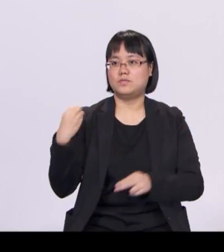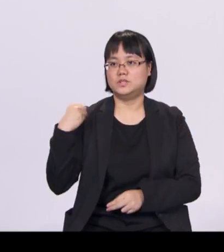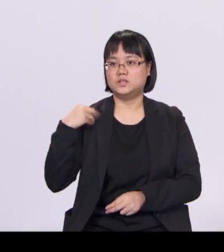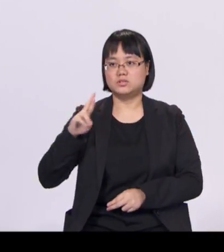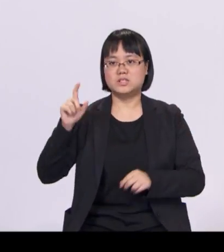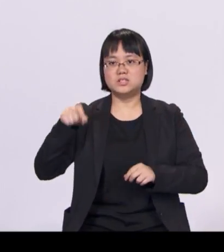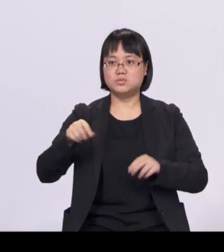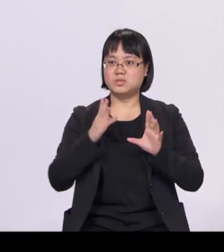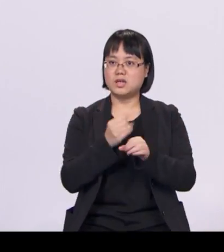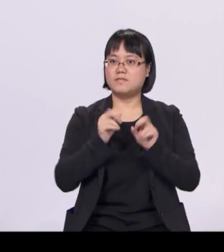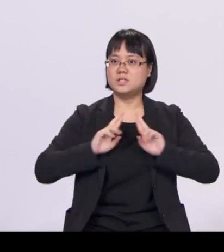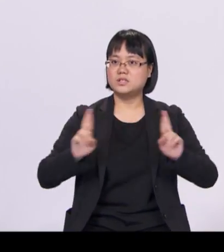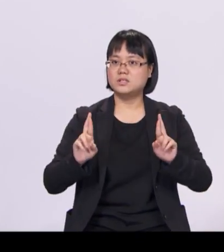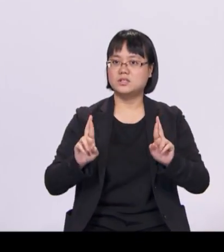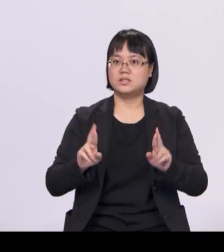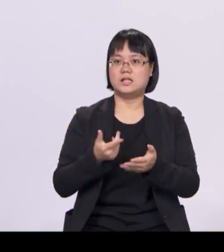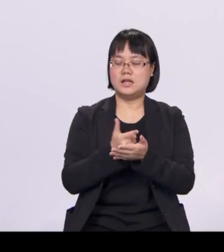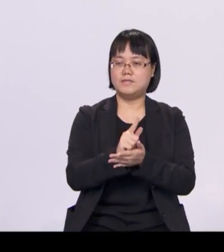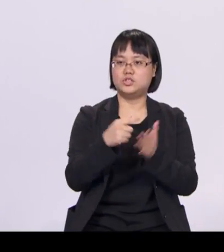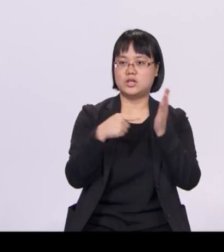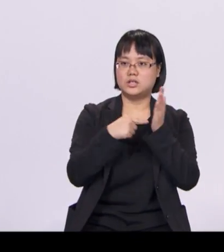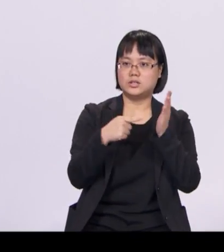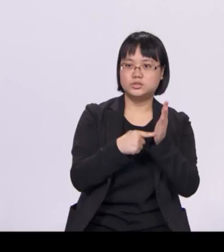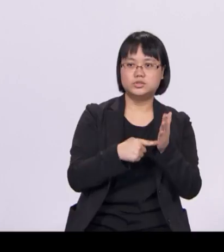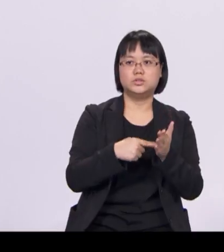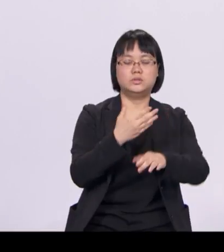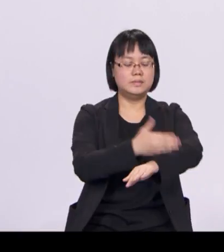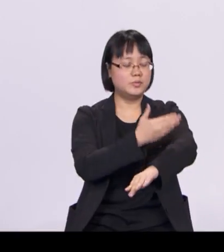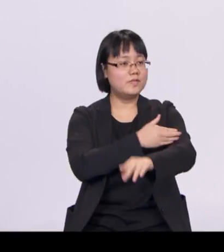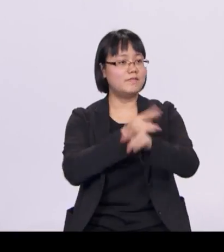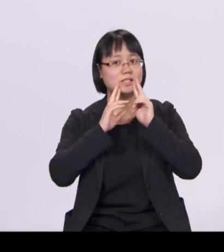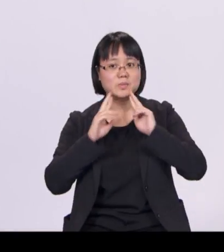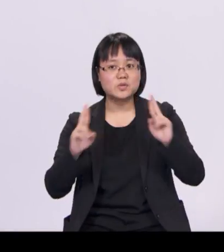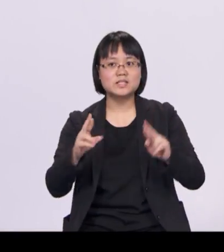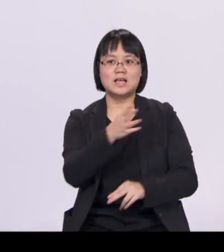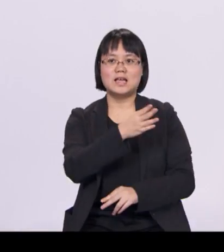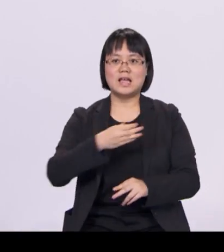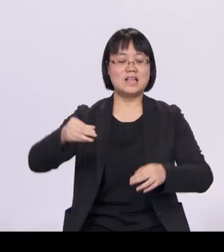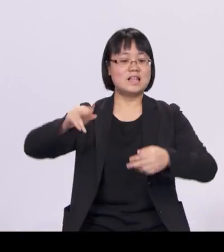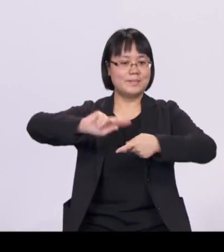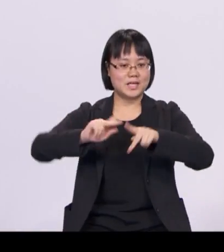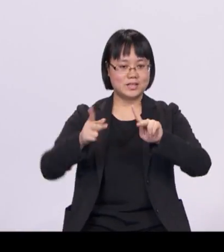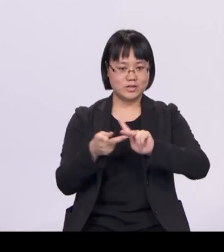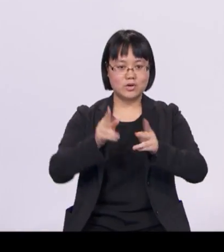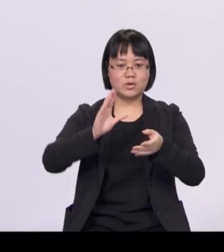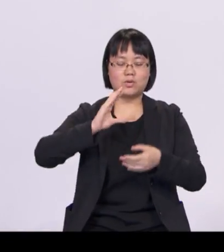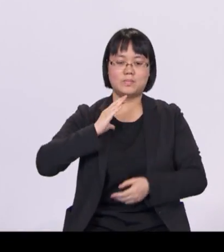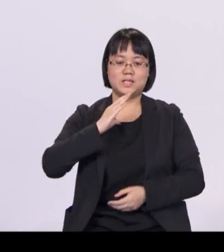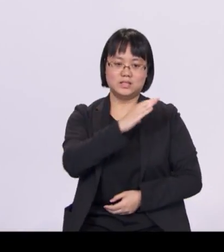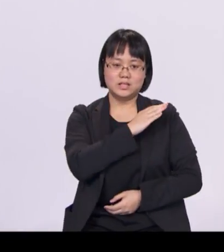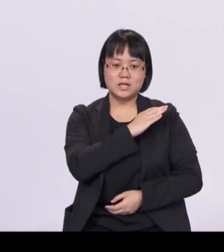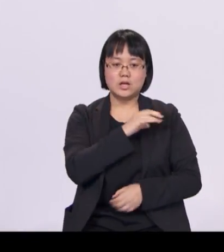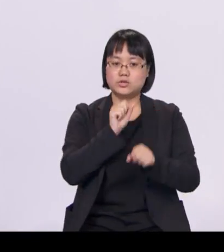enhance our response and partner the community, so that we are all well-equipped to respond in emergencies.